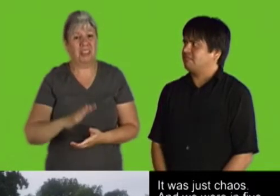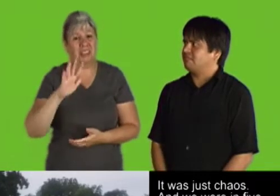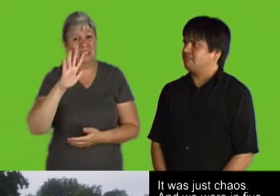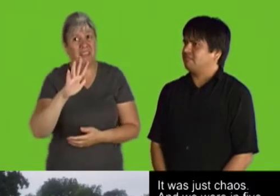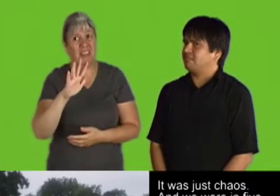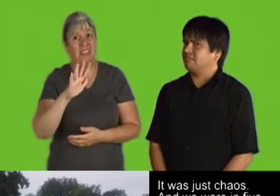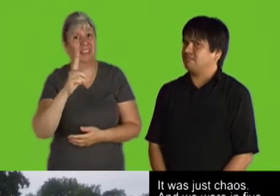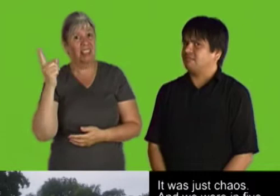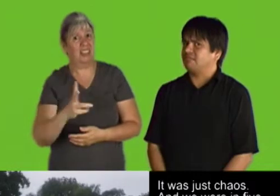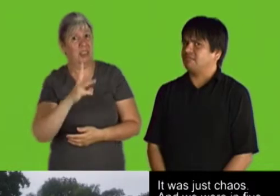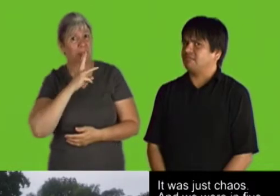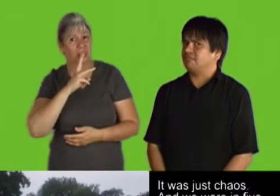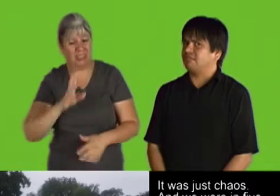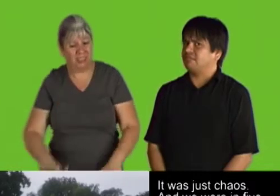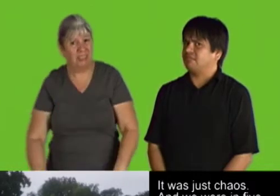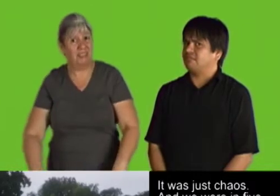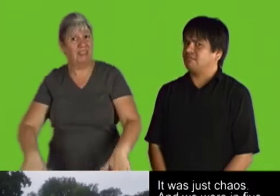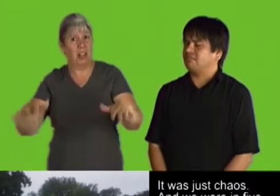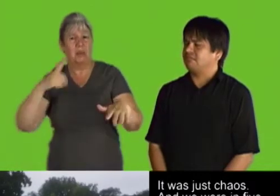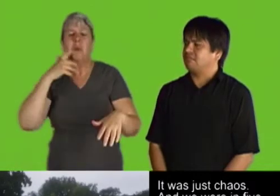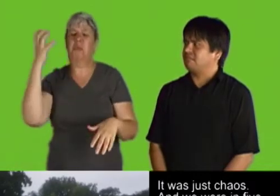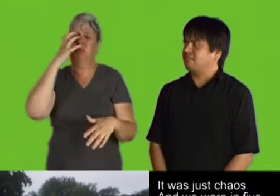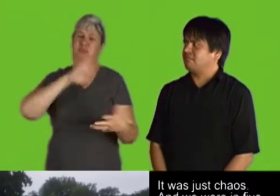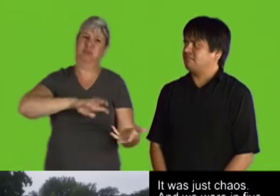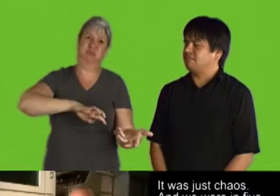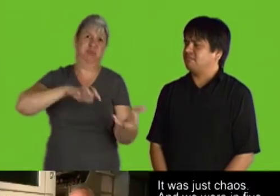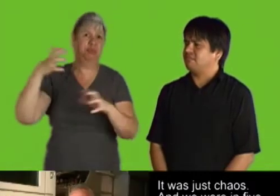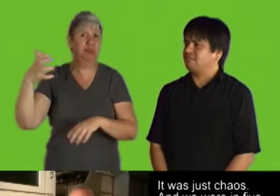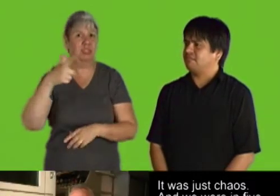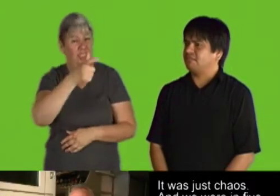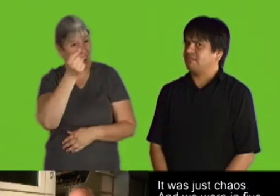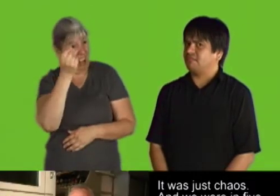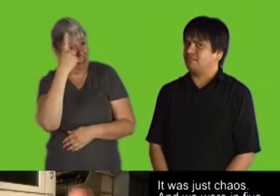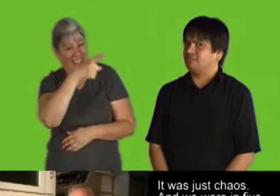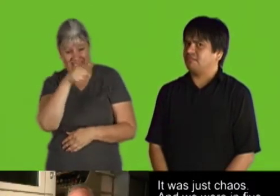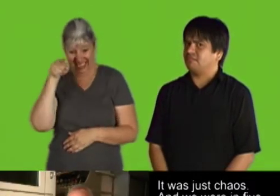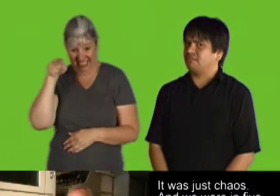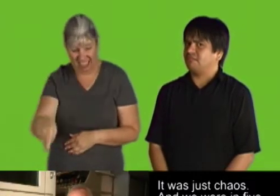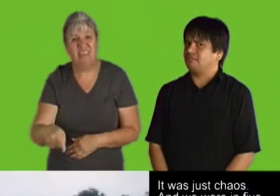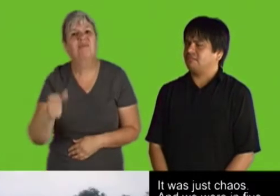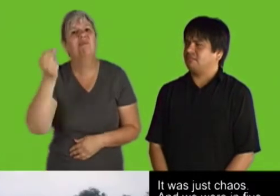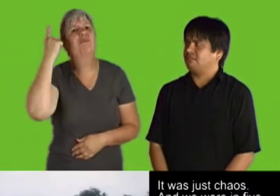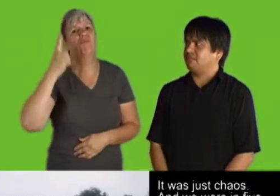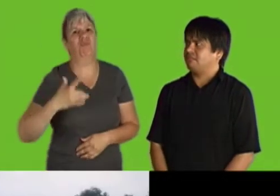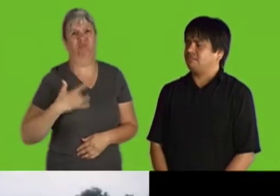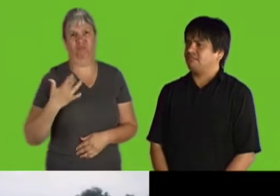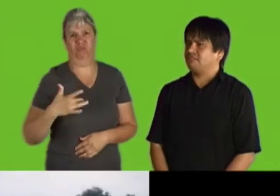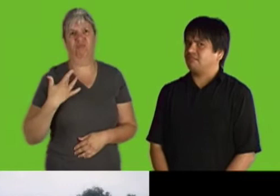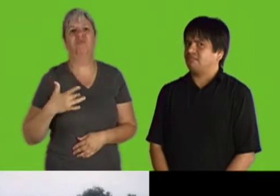And we were in five and a half foot water. You really can't imagine until you're in it.